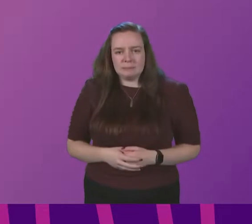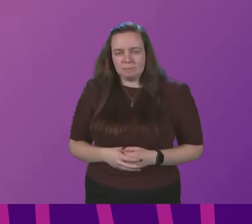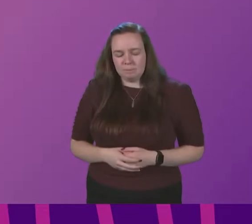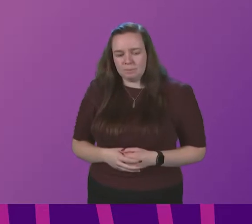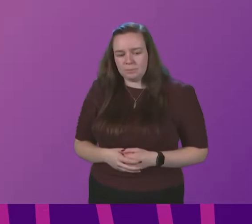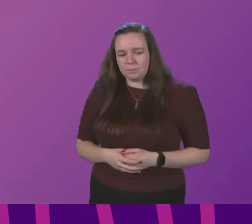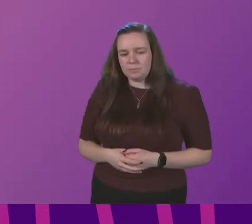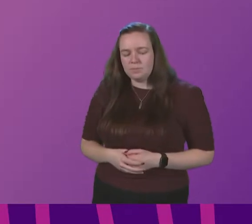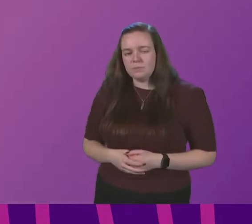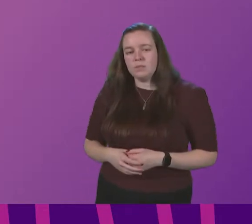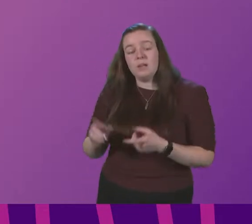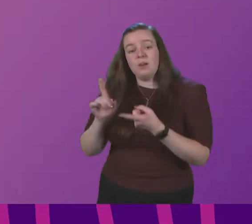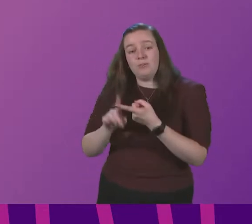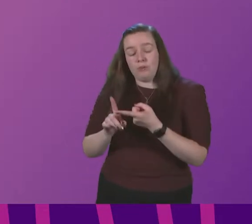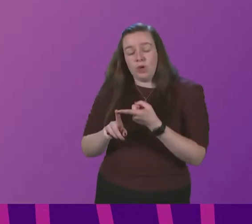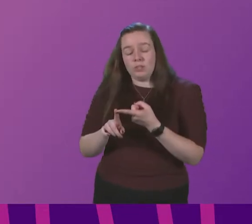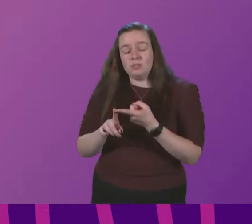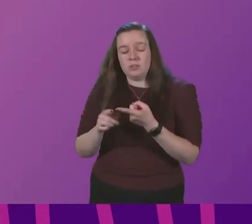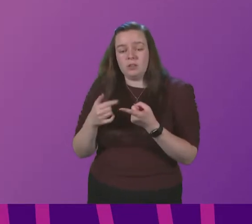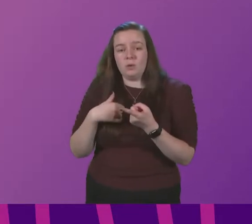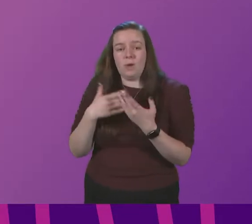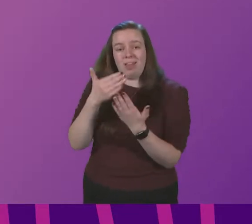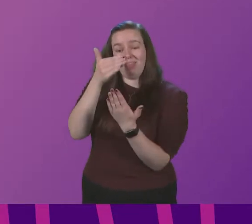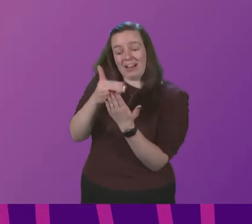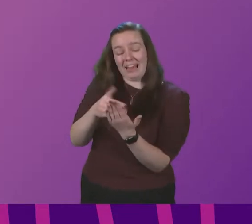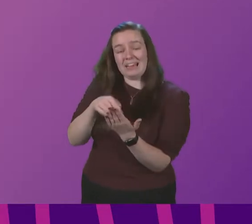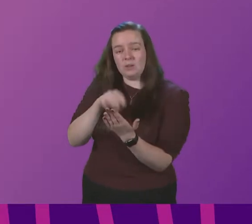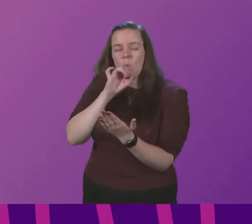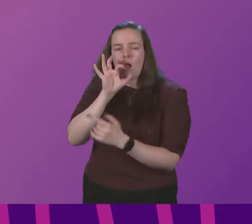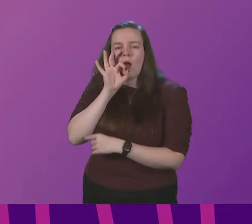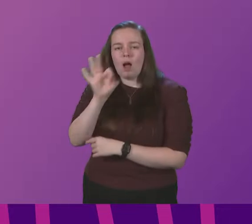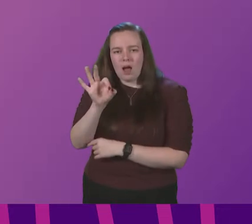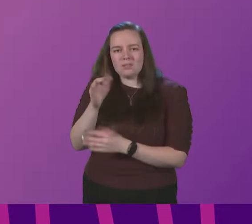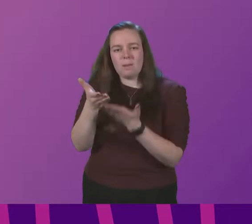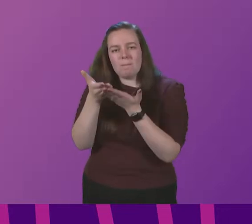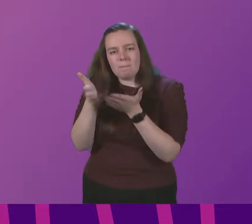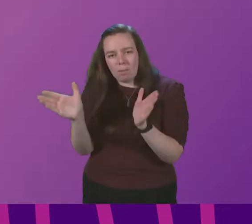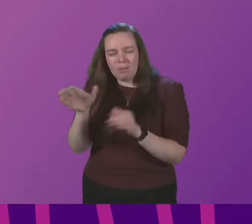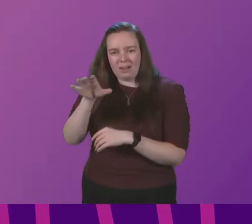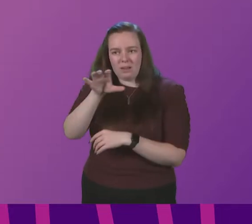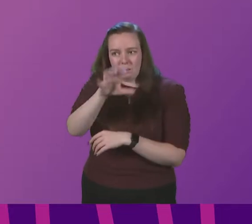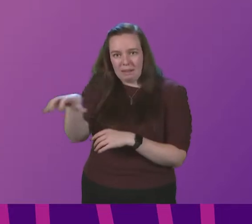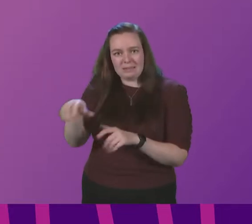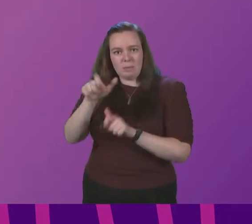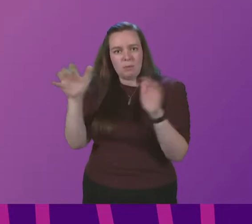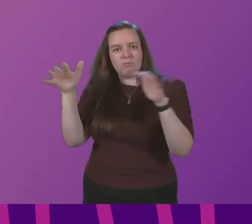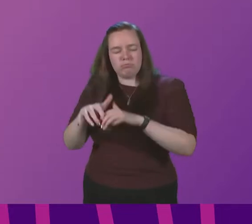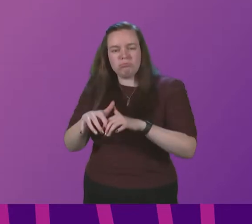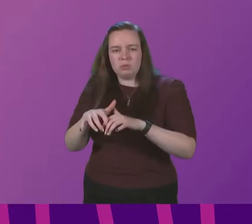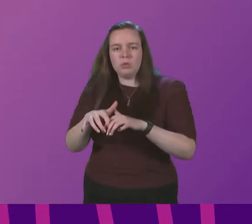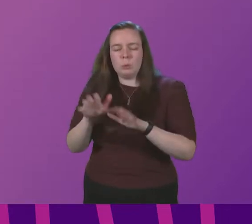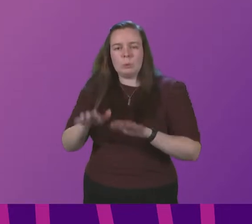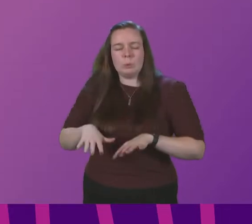minister well firstly we are going to in guidance be asking public places where people are gathering to